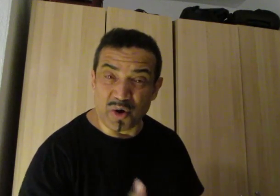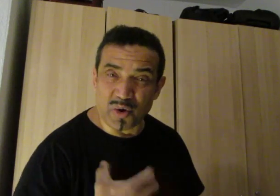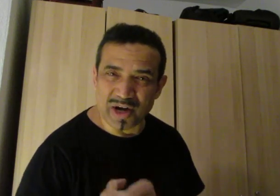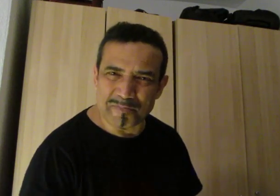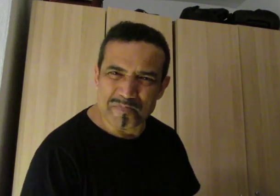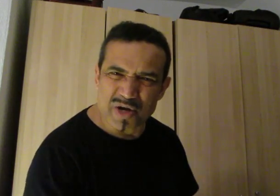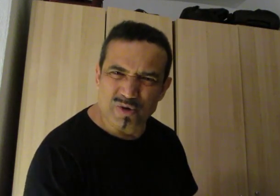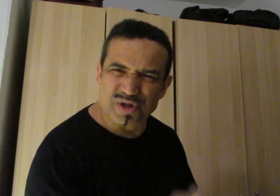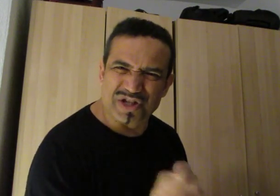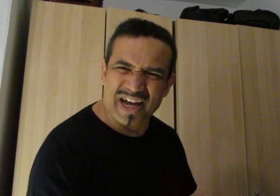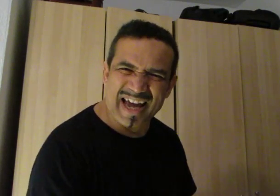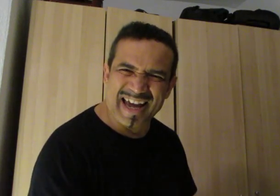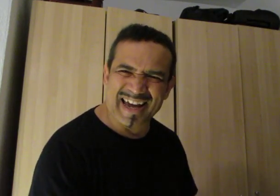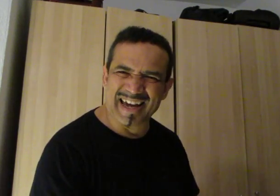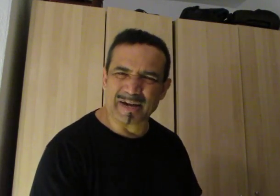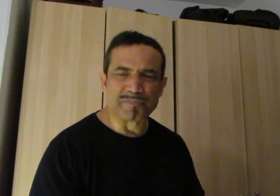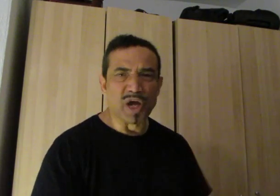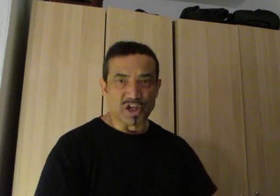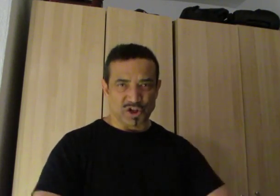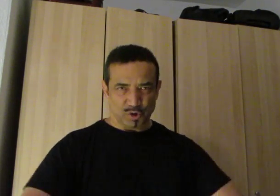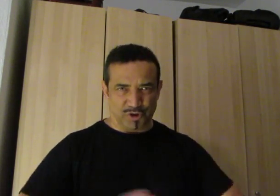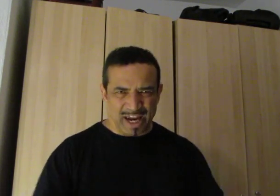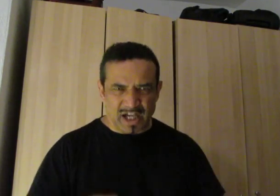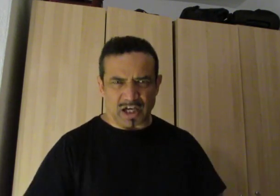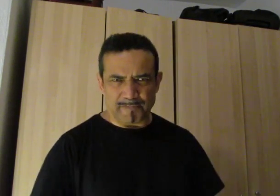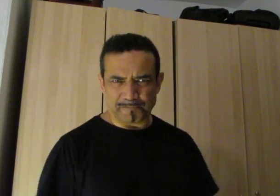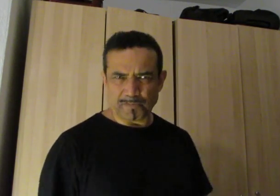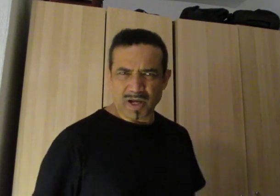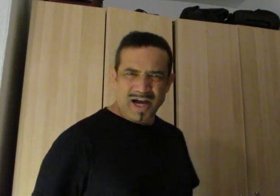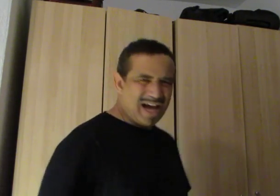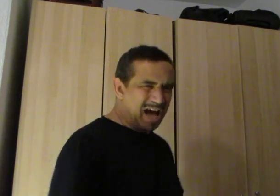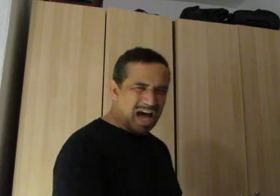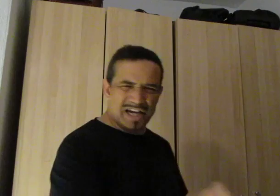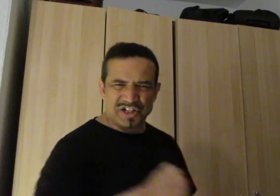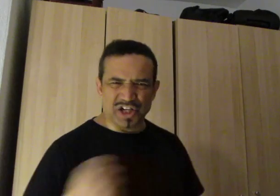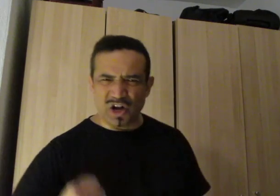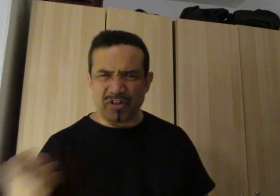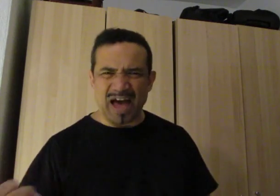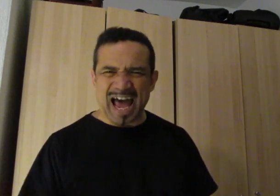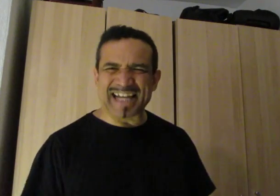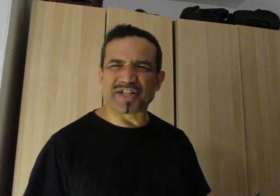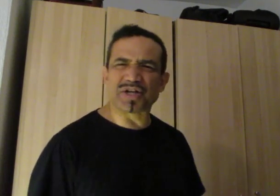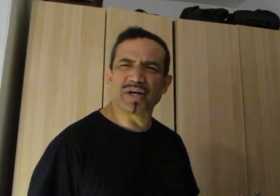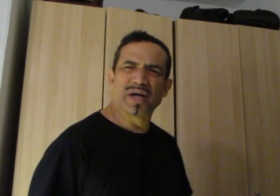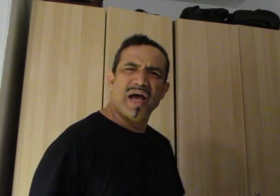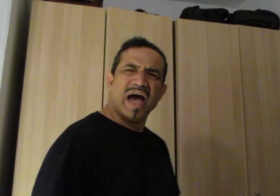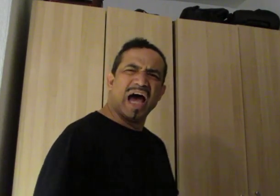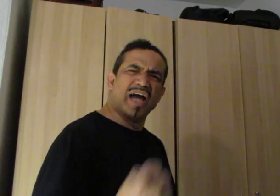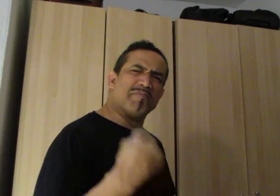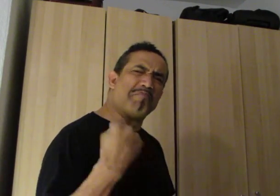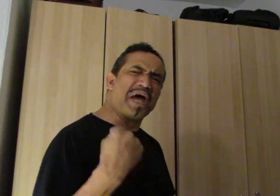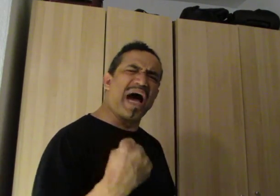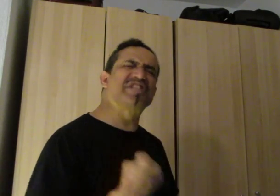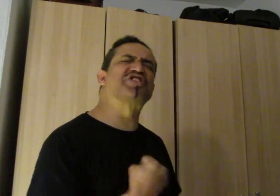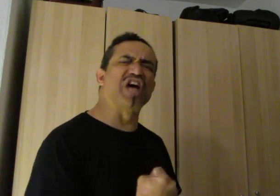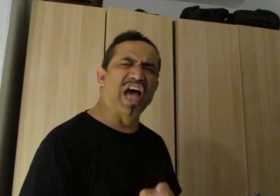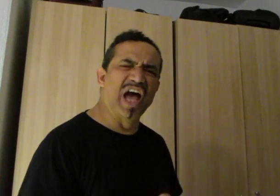amusing to think I did all that and may I say